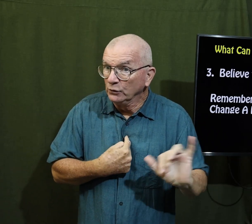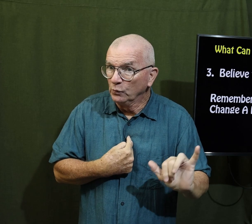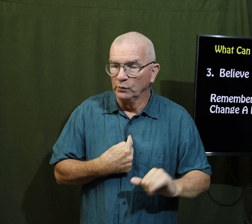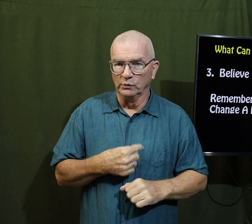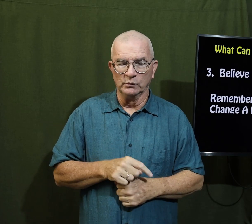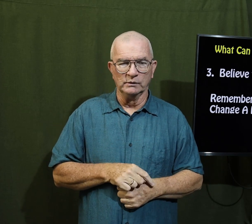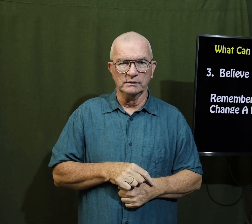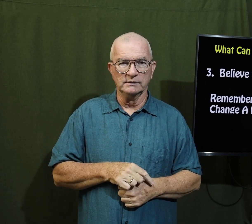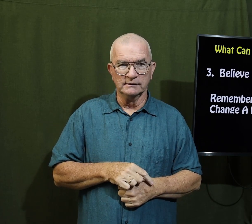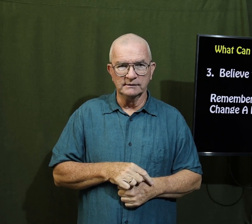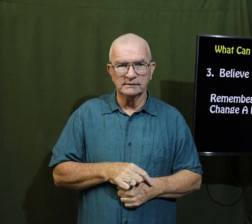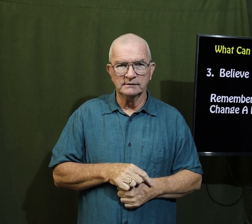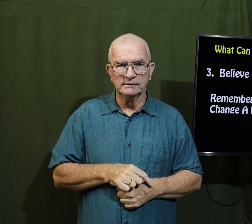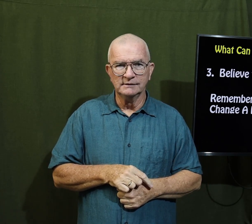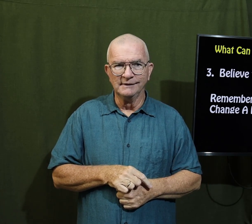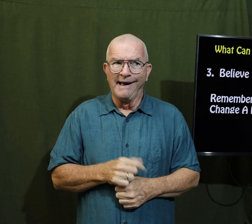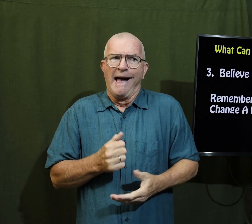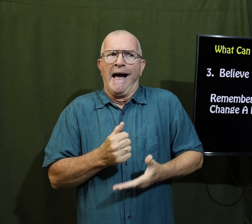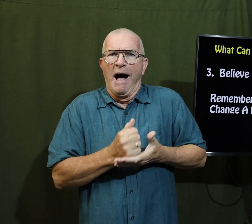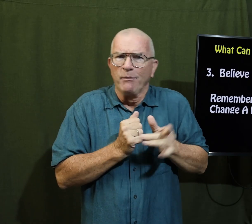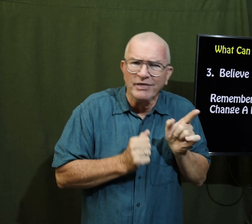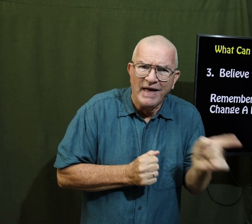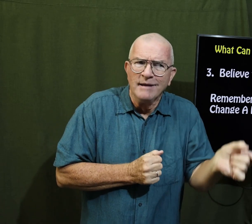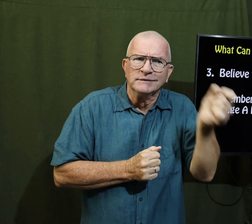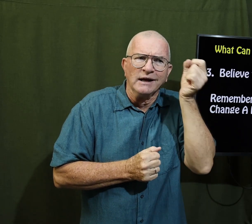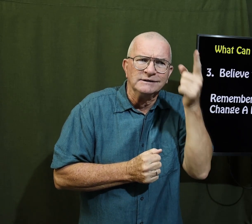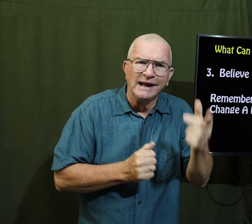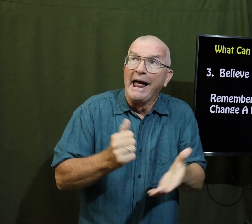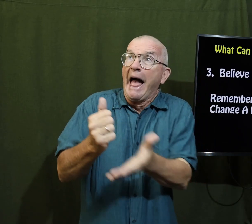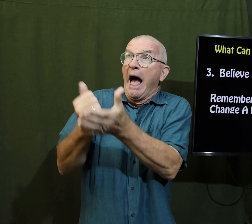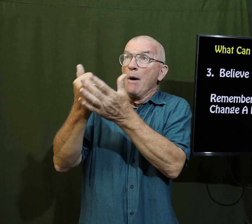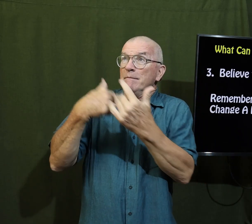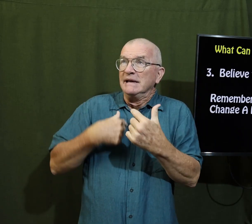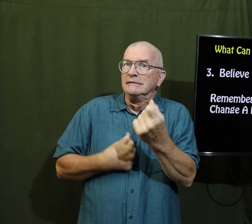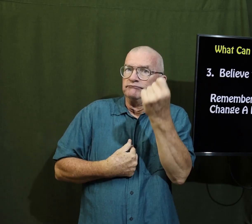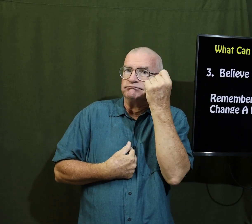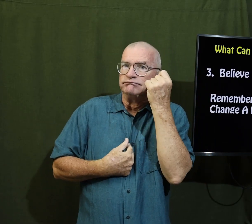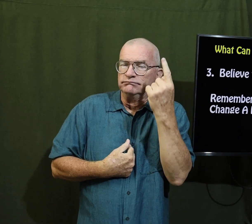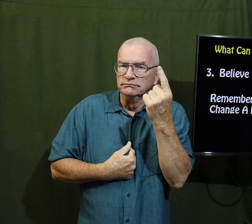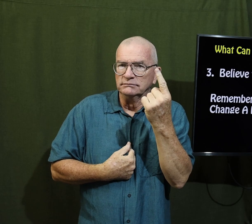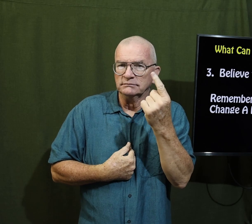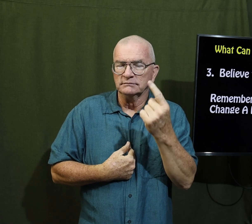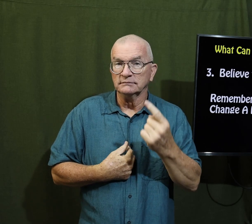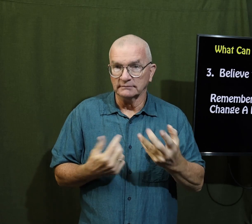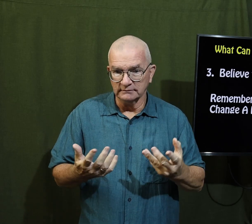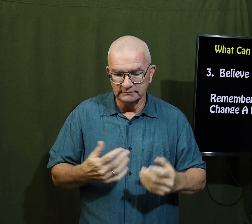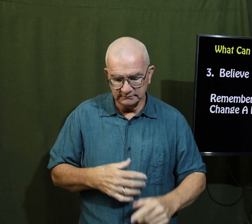change me as well help them to understand help me to understand